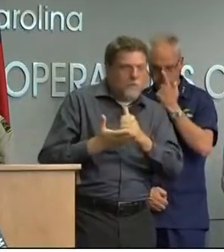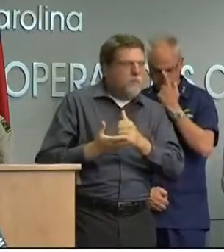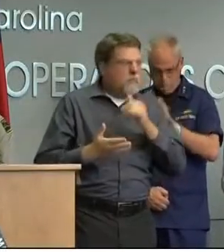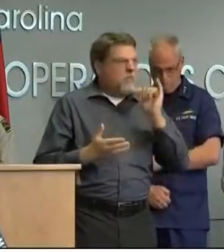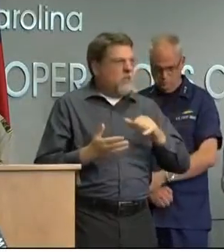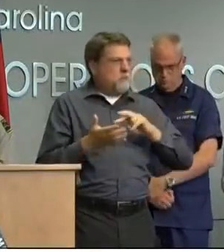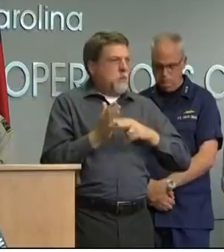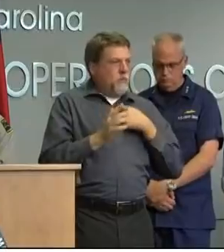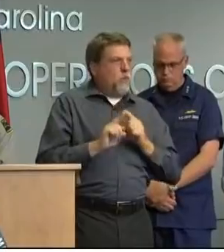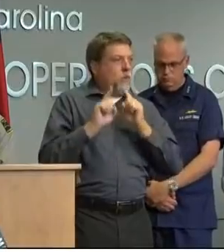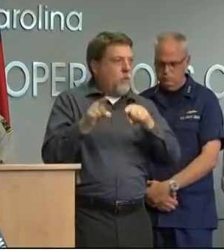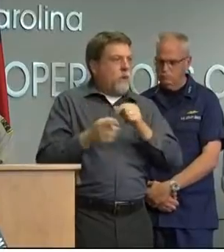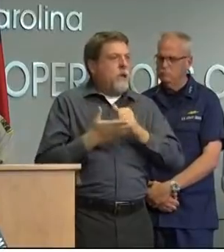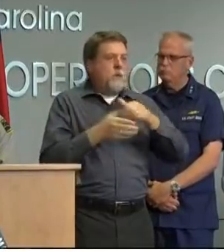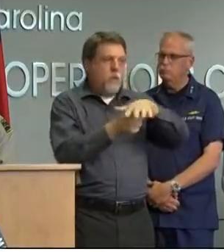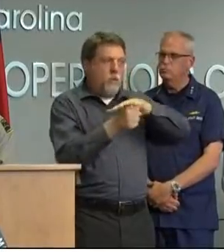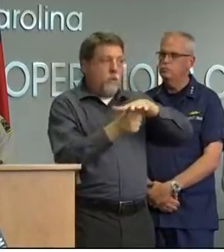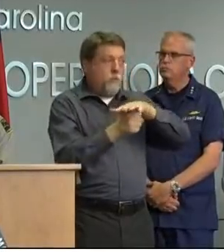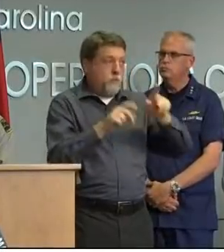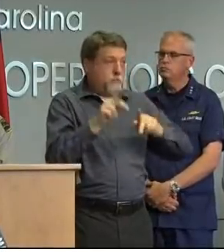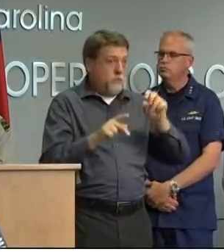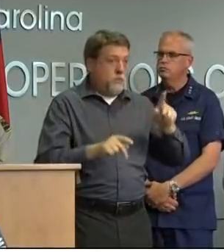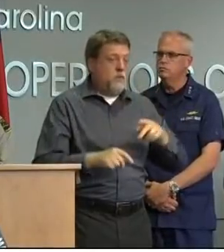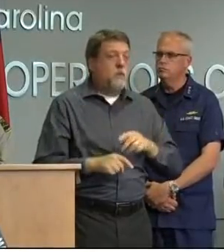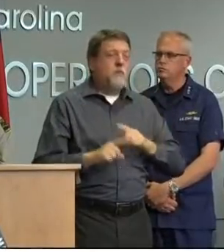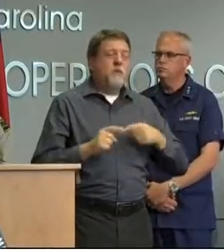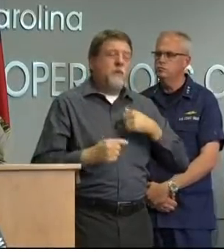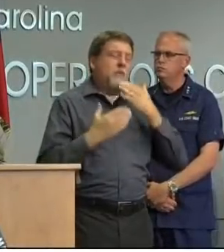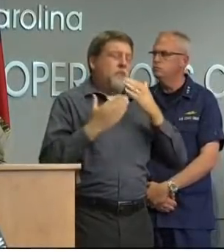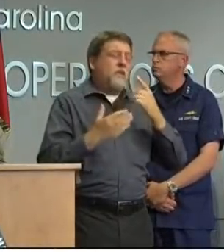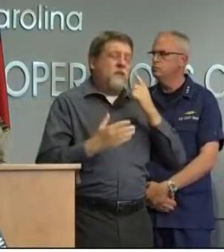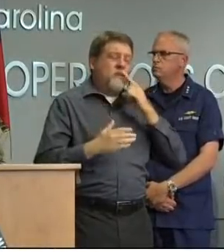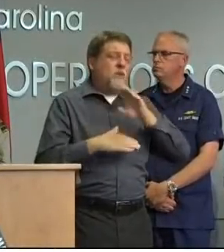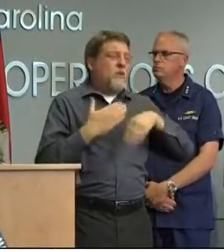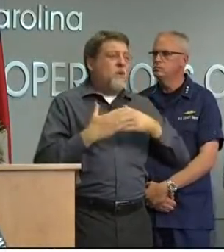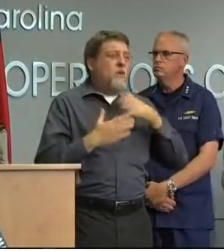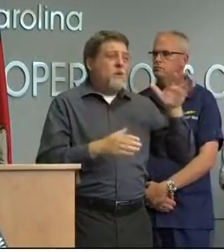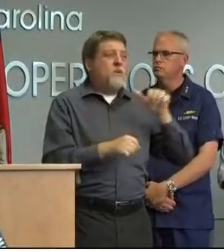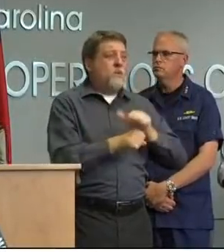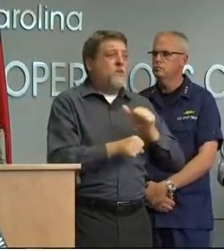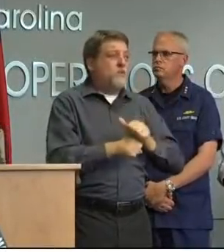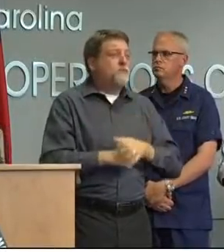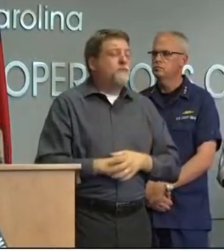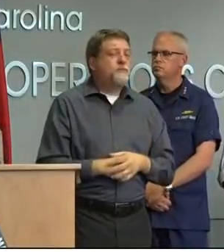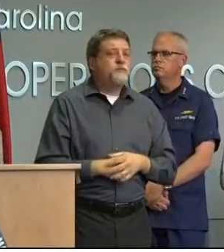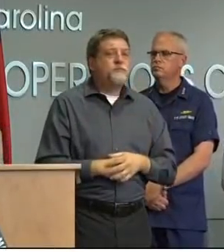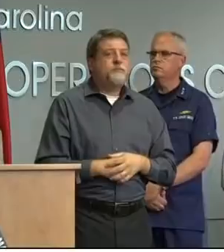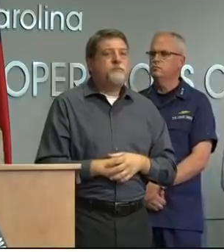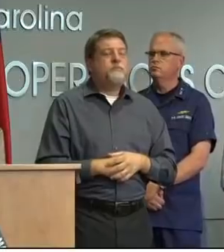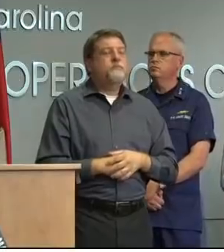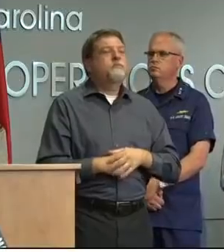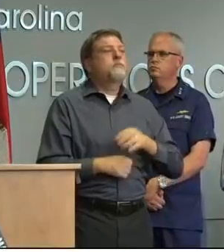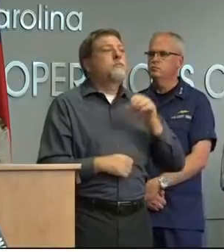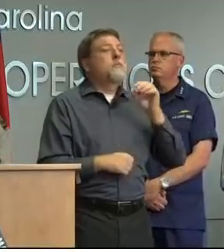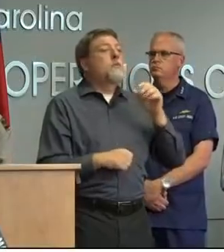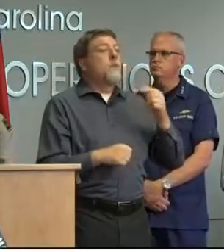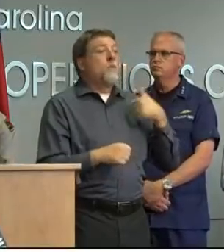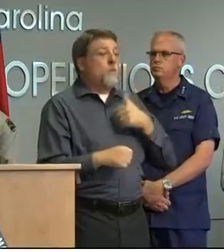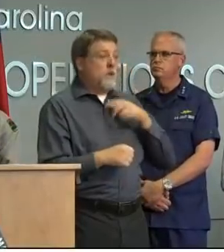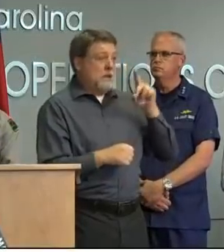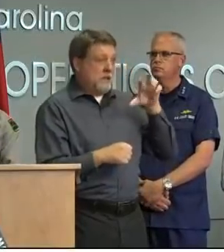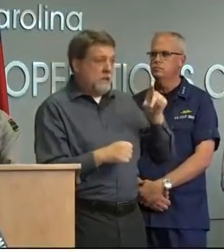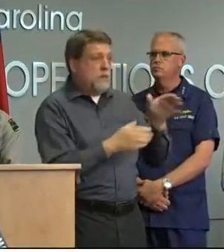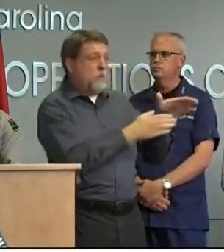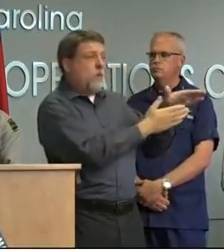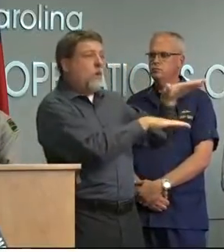again just uh actually tremendous and uh responsible thing to do there you have also the the pre-requesting of uh of our